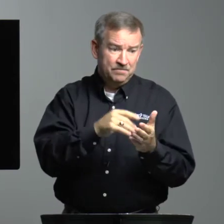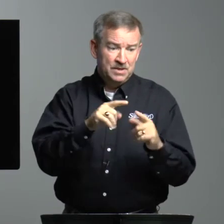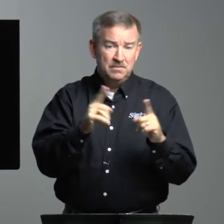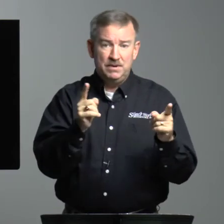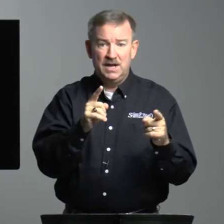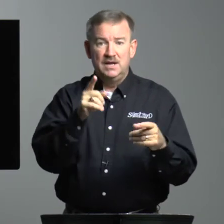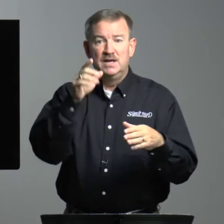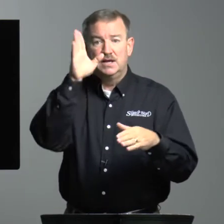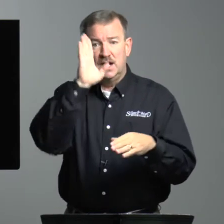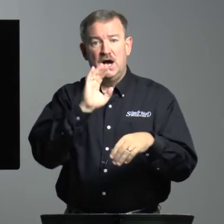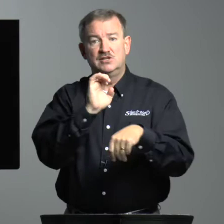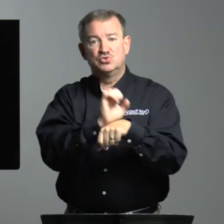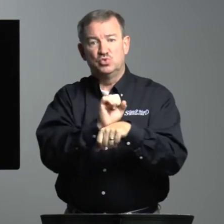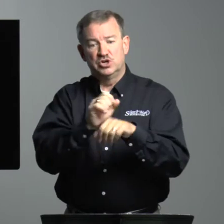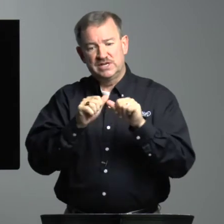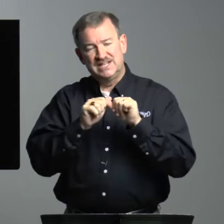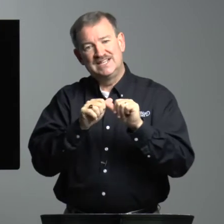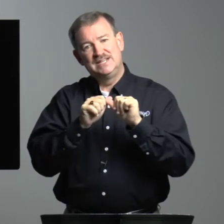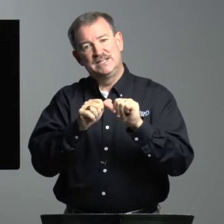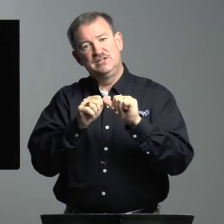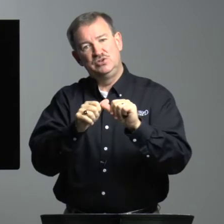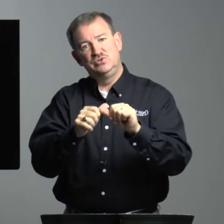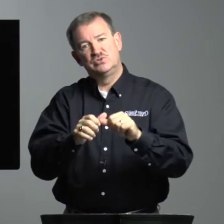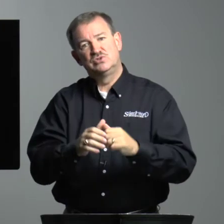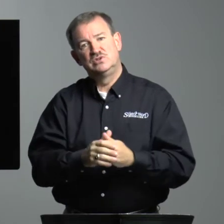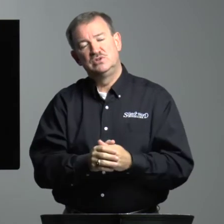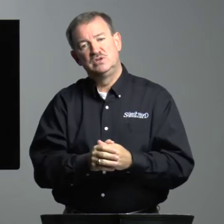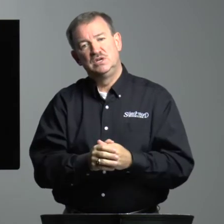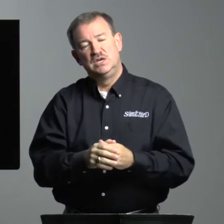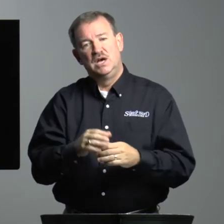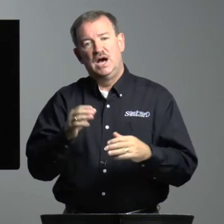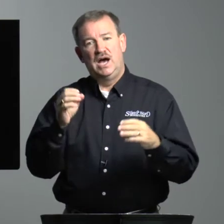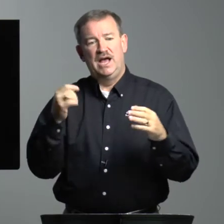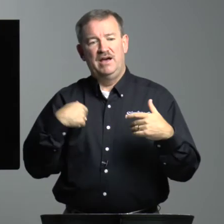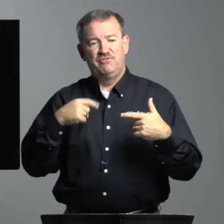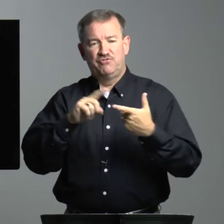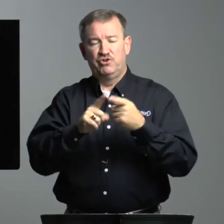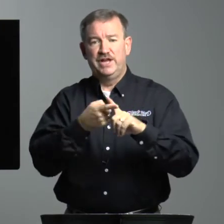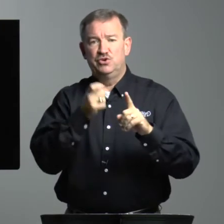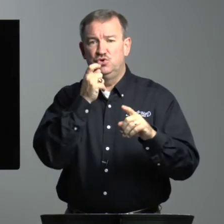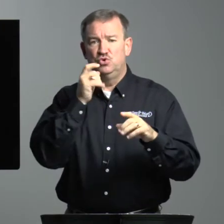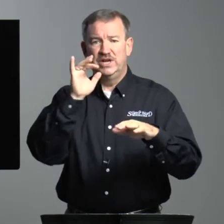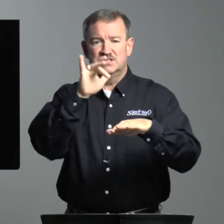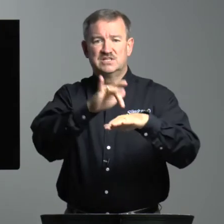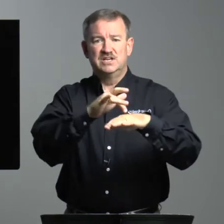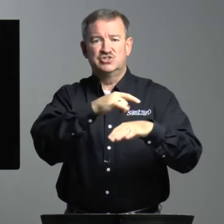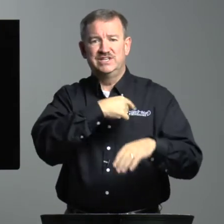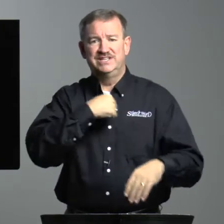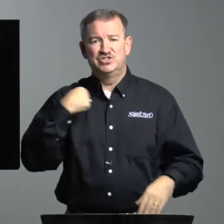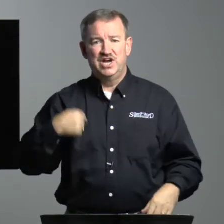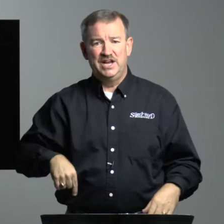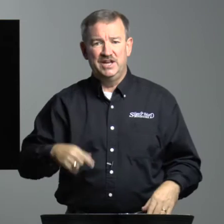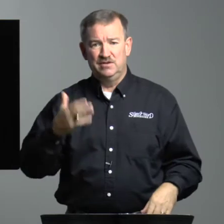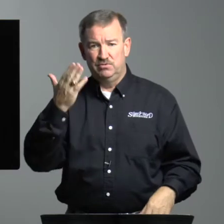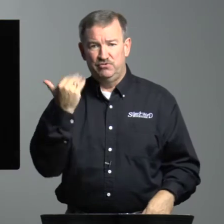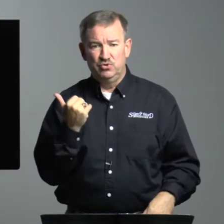But God's work continues. I have a friend who has touched in China before.